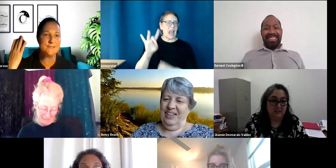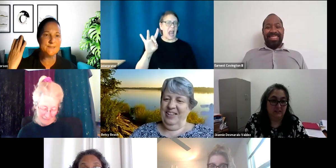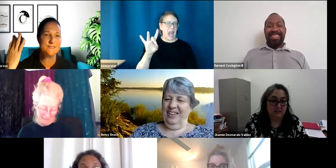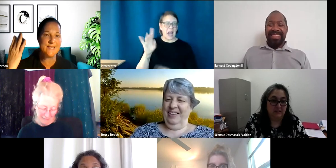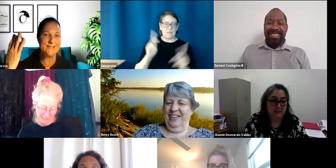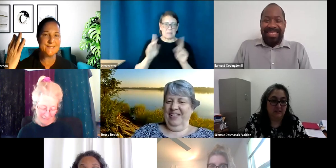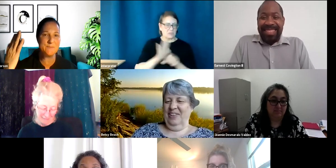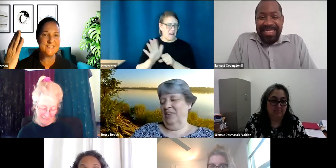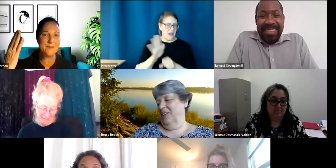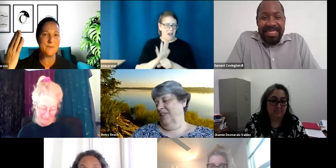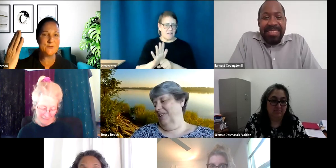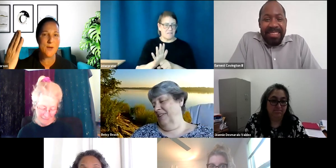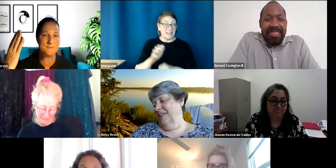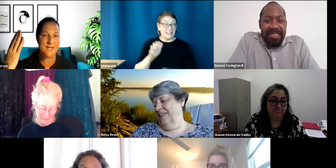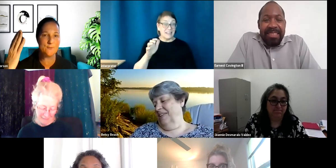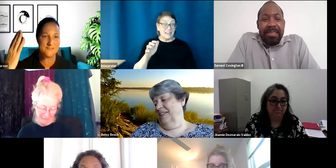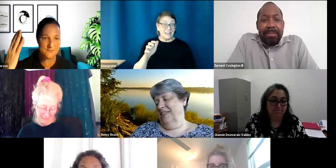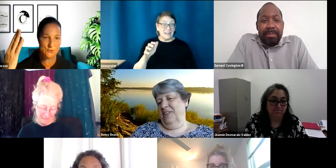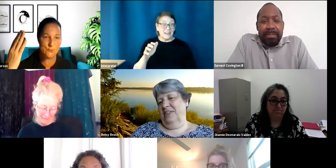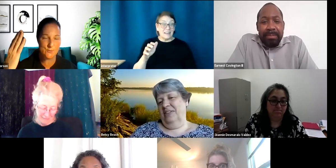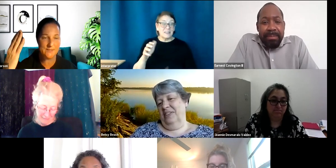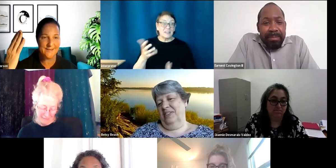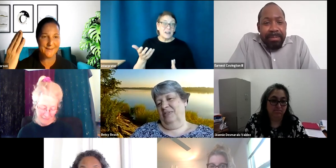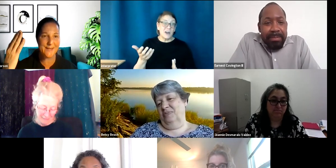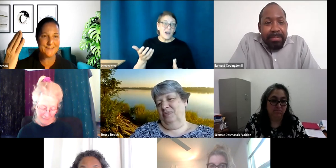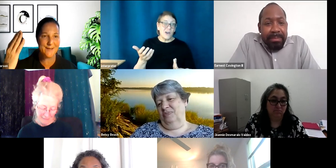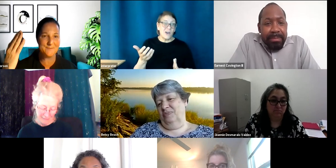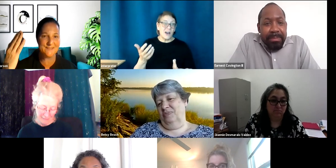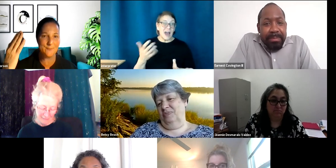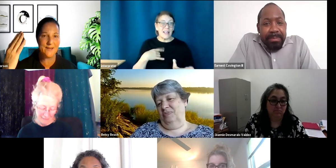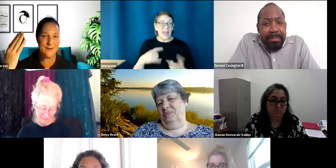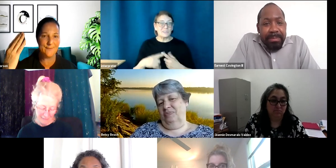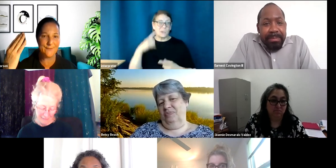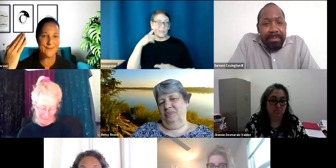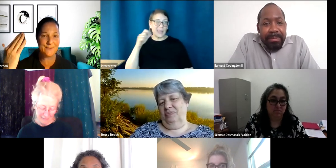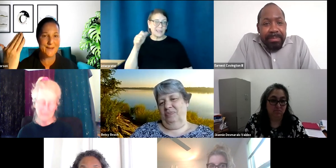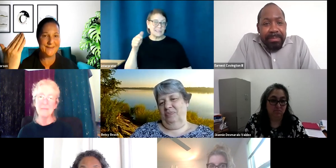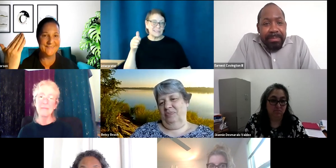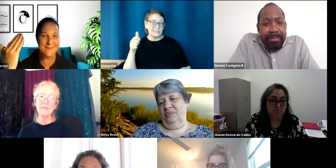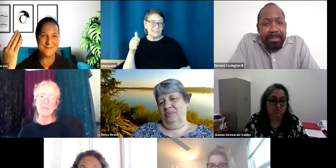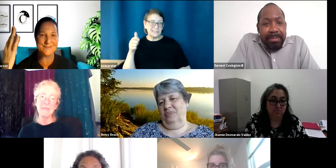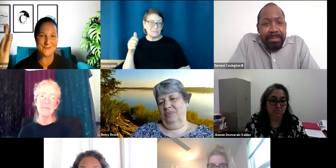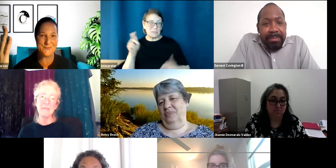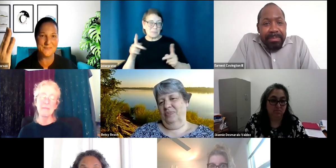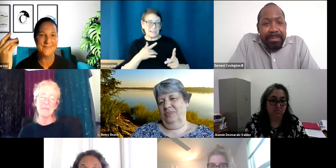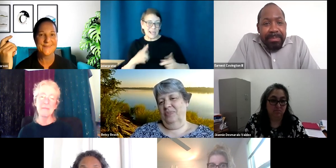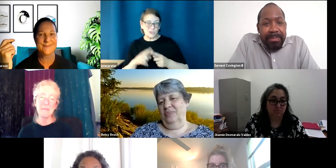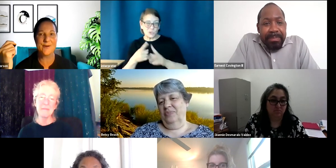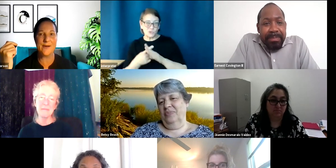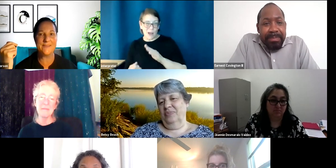tend to be somebody drops out to a lot of times that we go, but they forget because of zoom. So